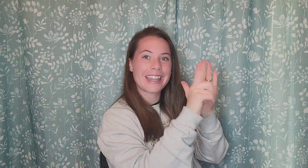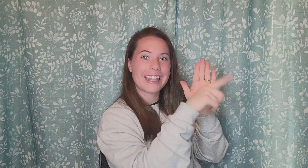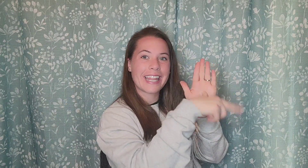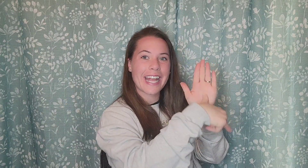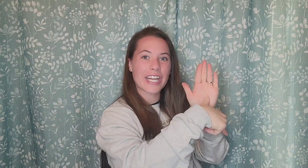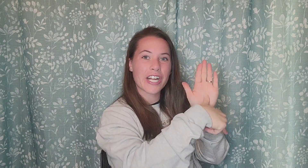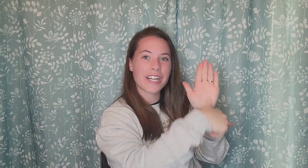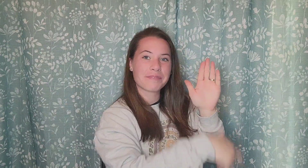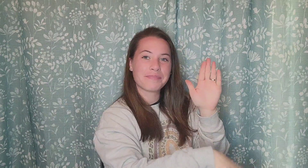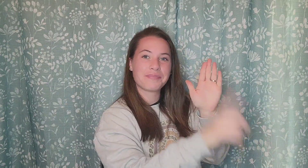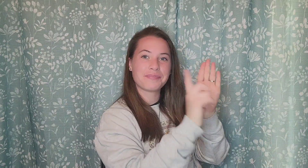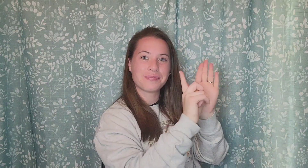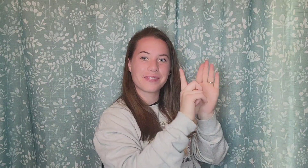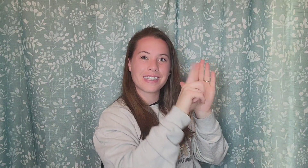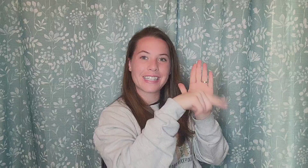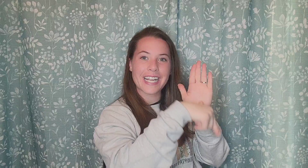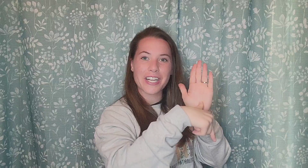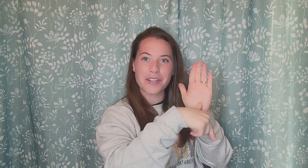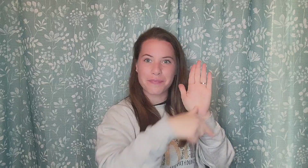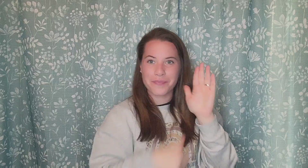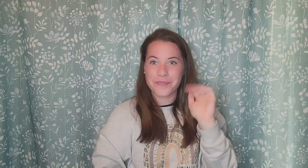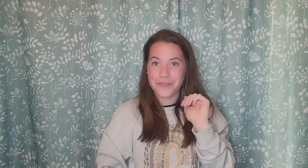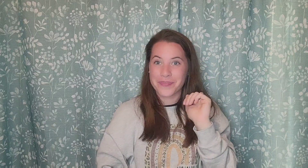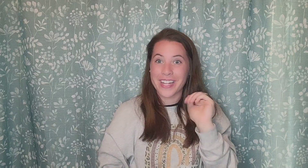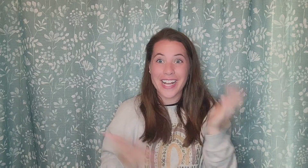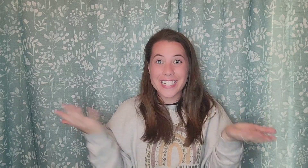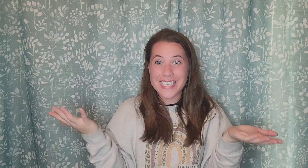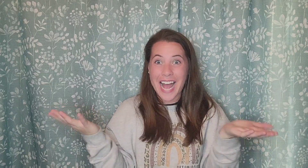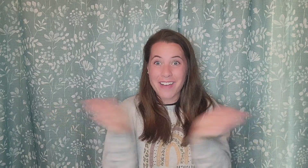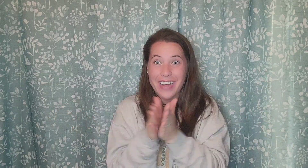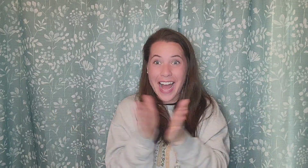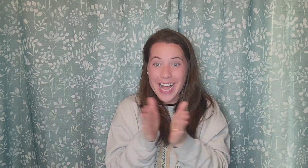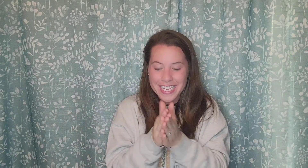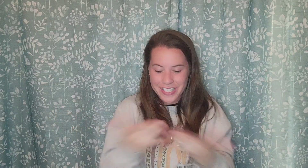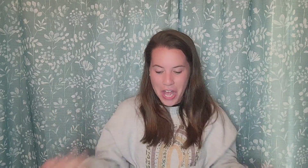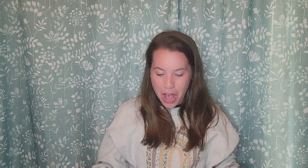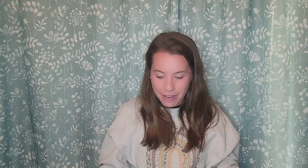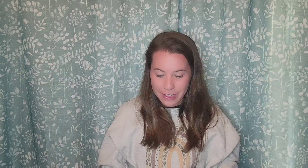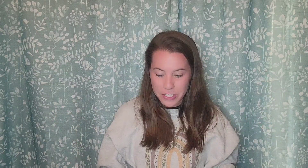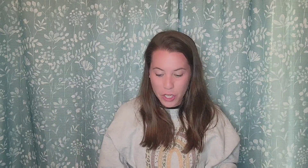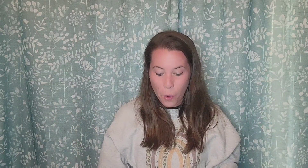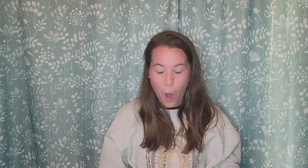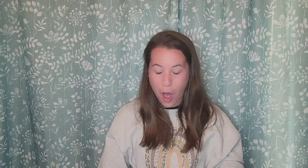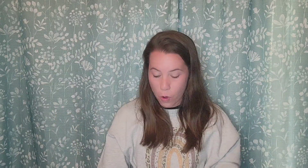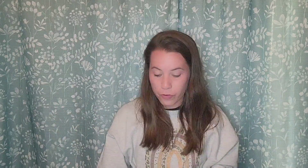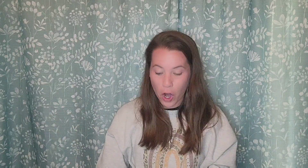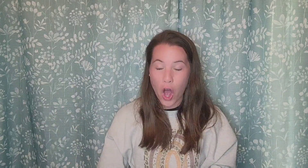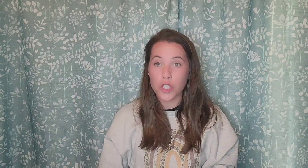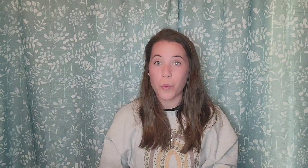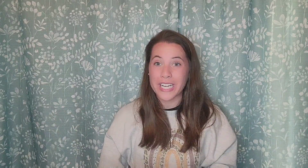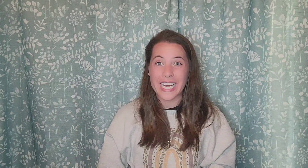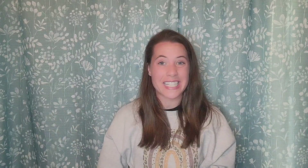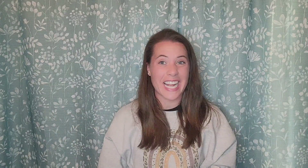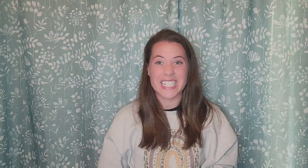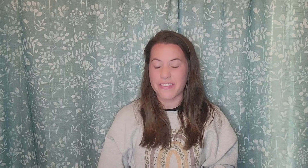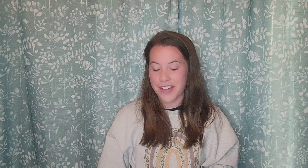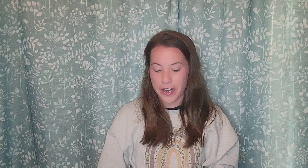Later. Later. Good job, guys. Alright. Let's go over all 29 signs very